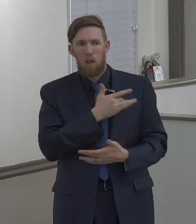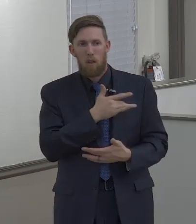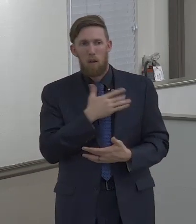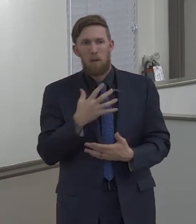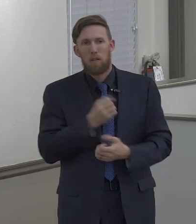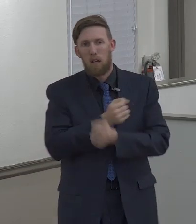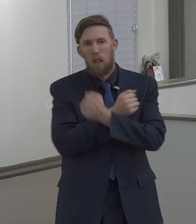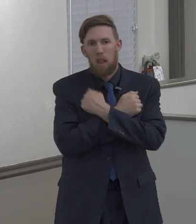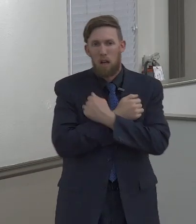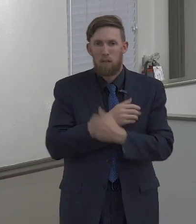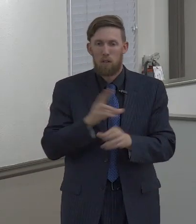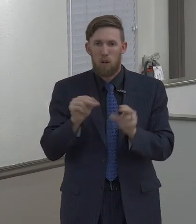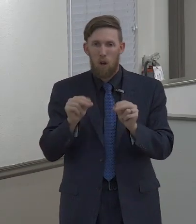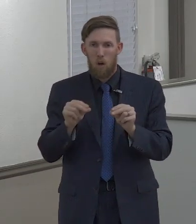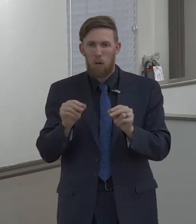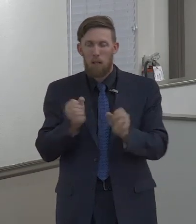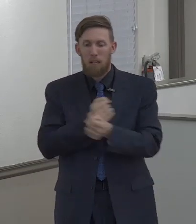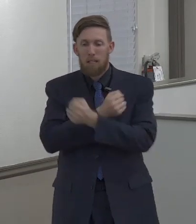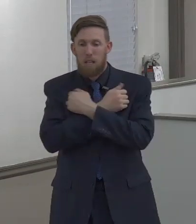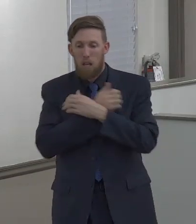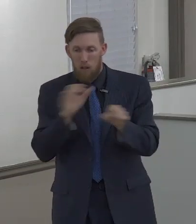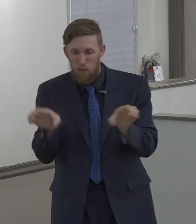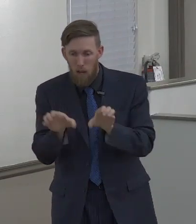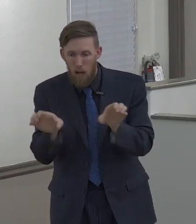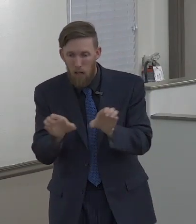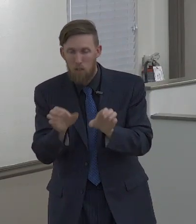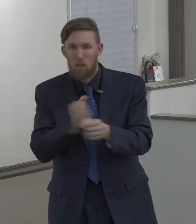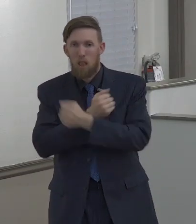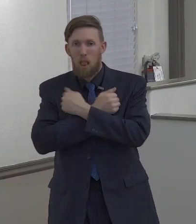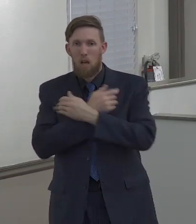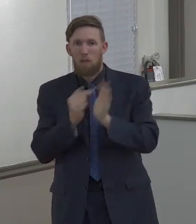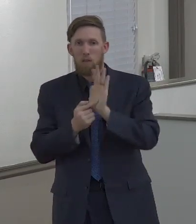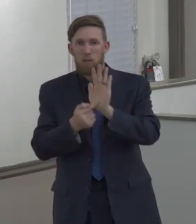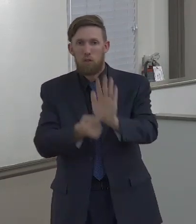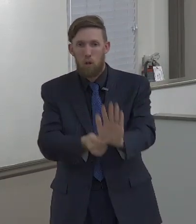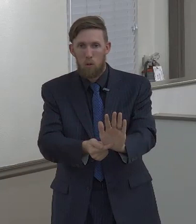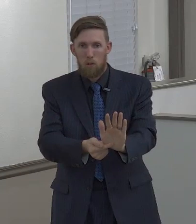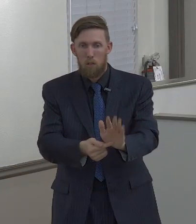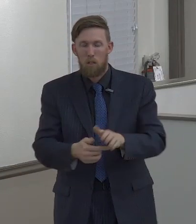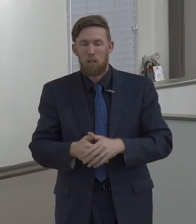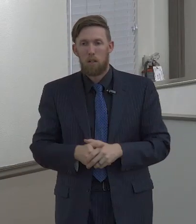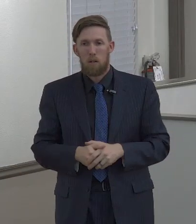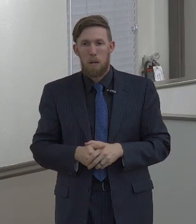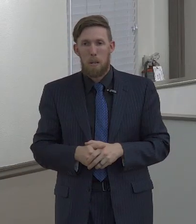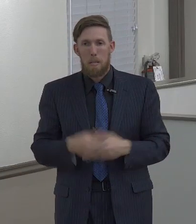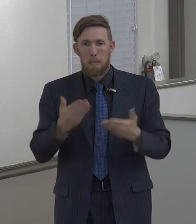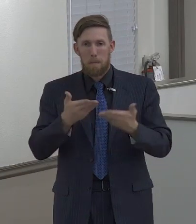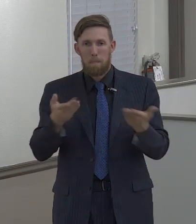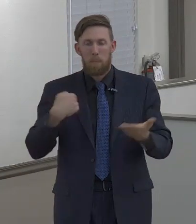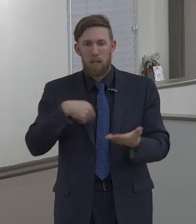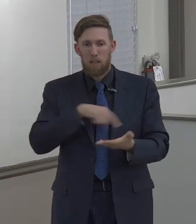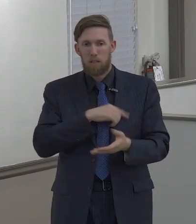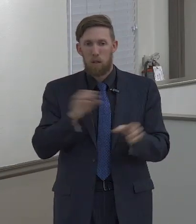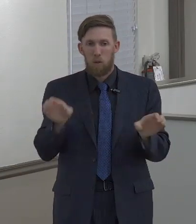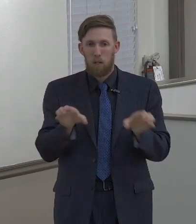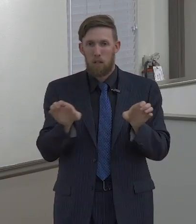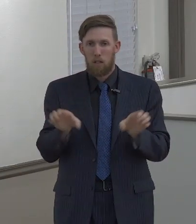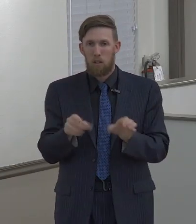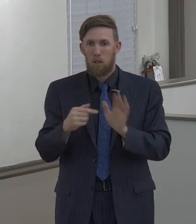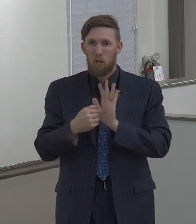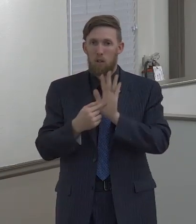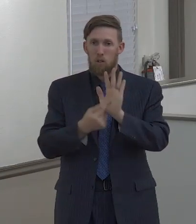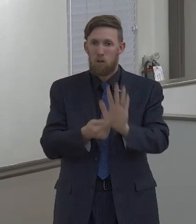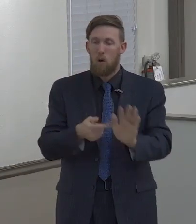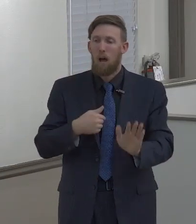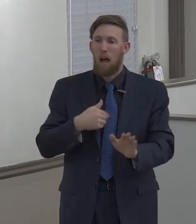This is love in action. this is demonstrable love. Things